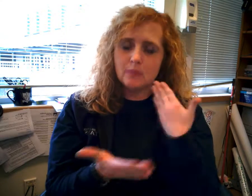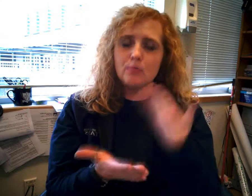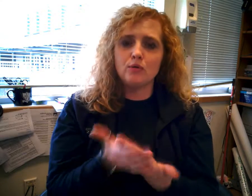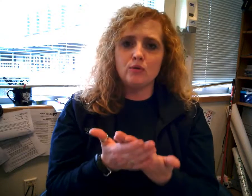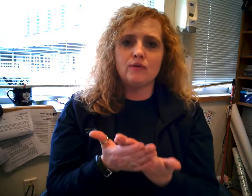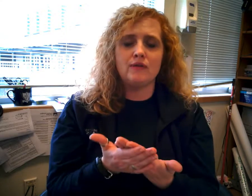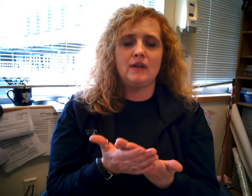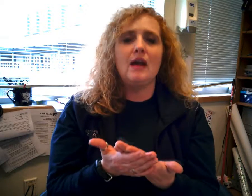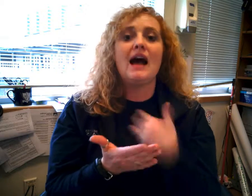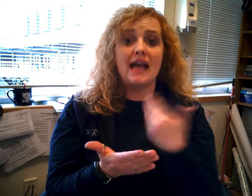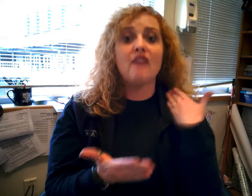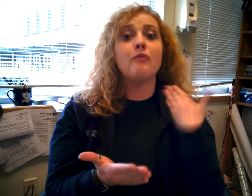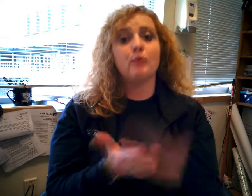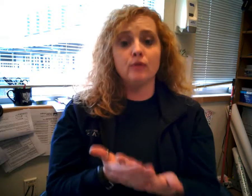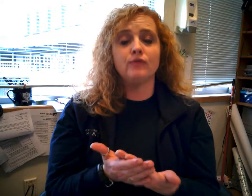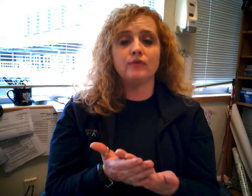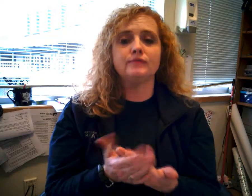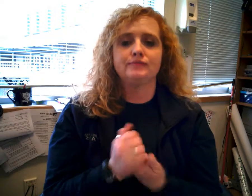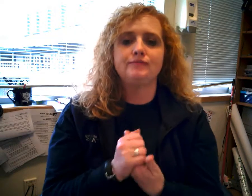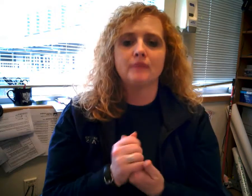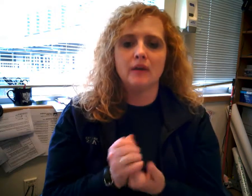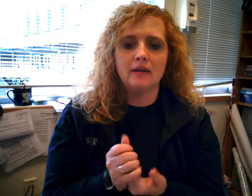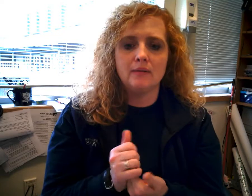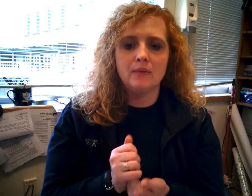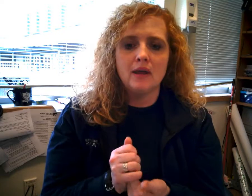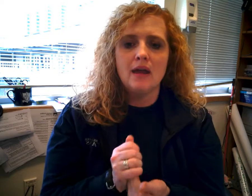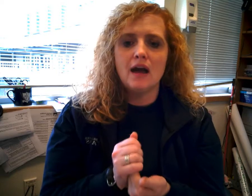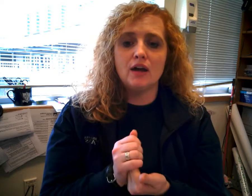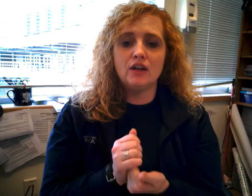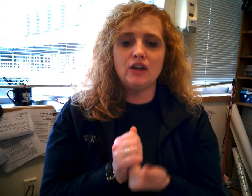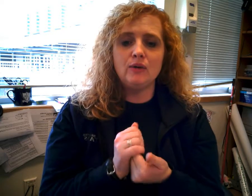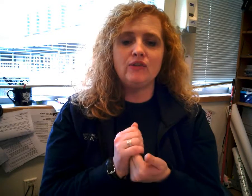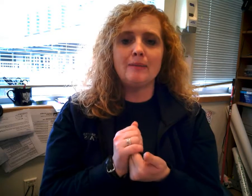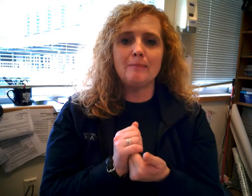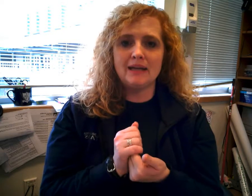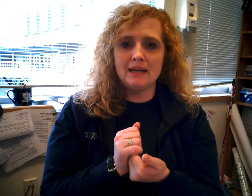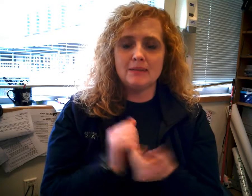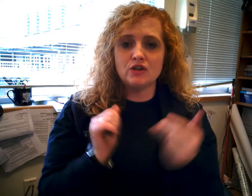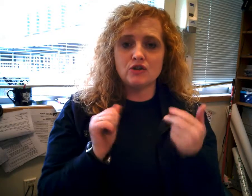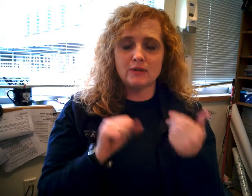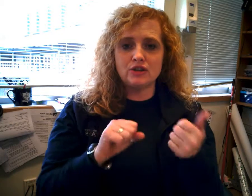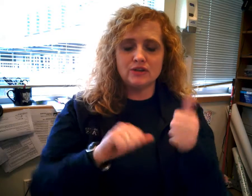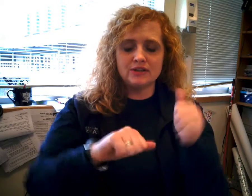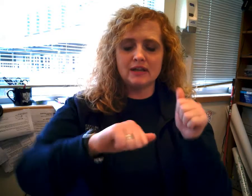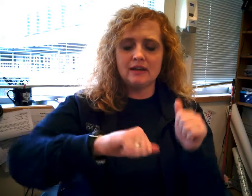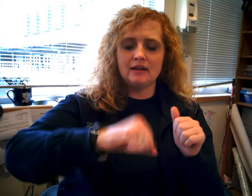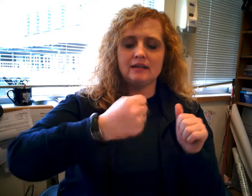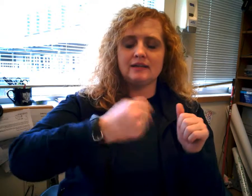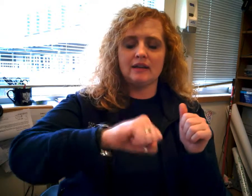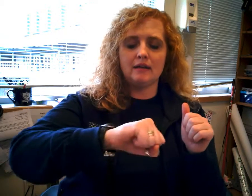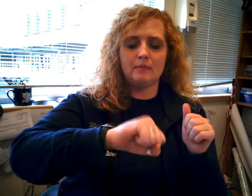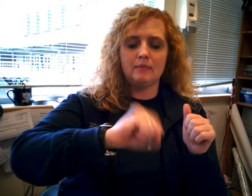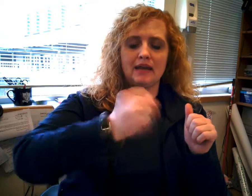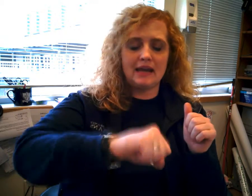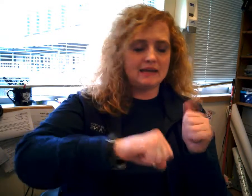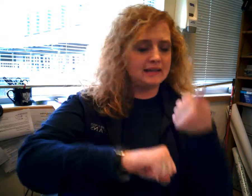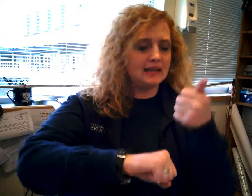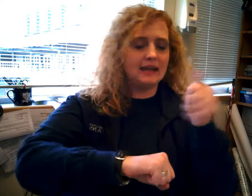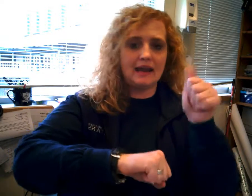Prove. I have proof. Okay. Uh, accuse and blame is a directional sign. It's, um, an S and an